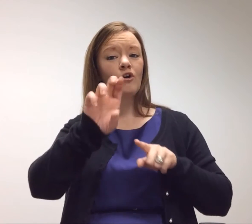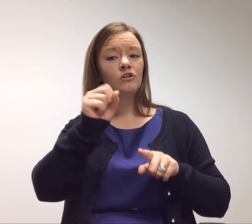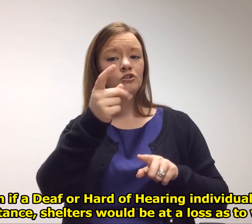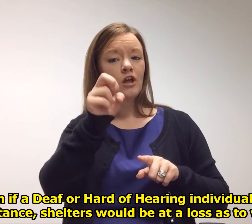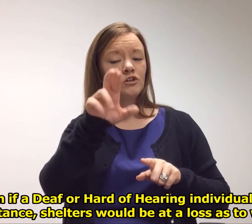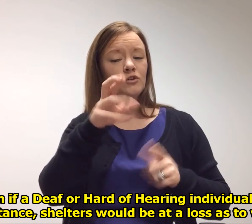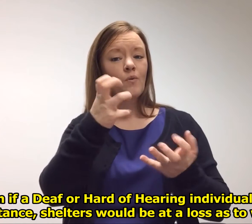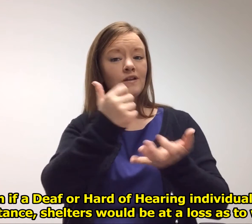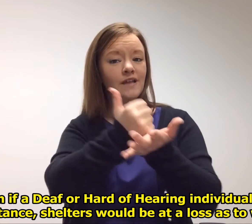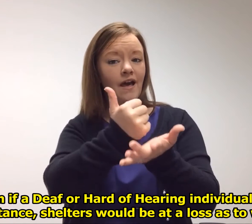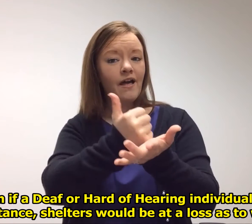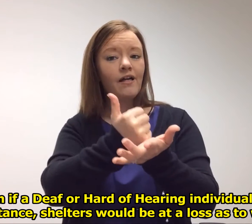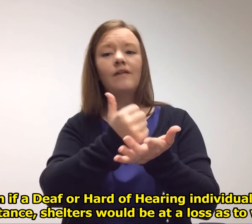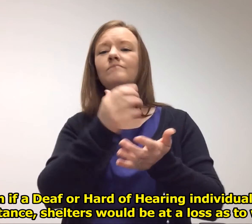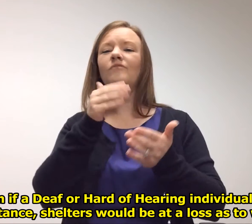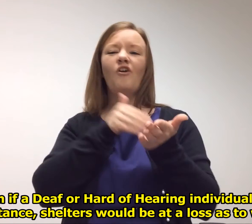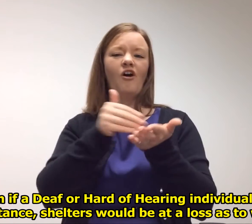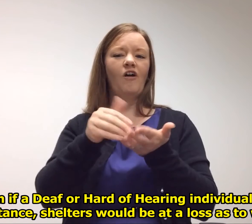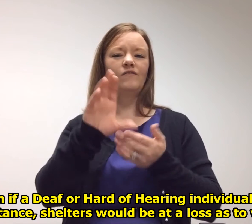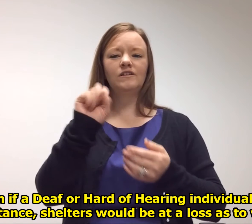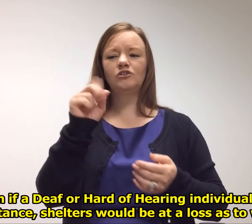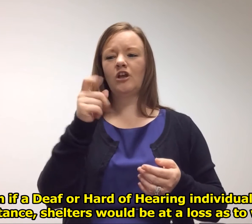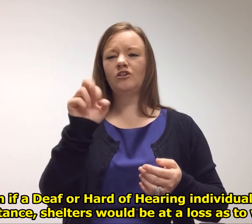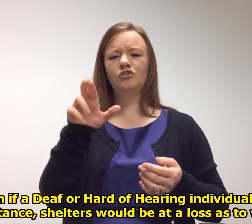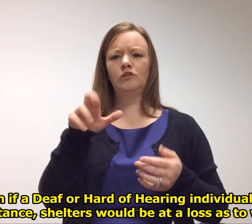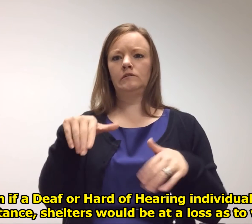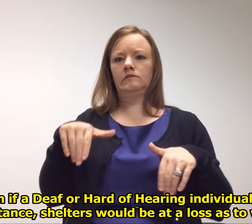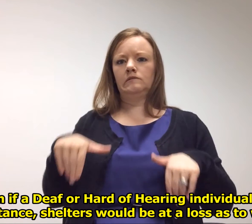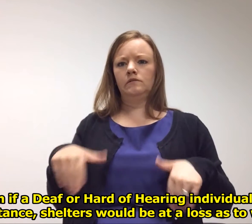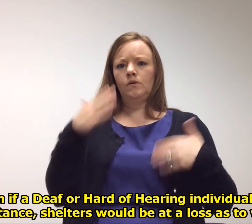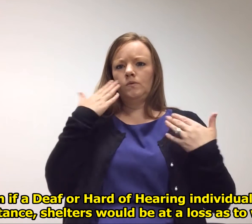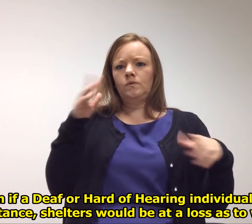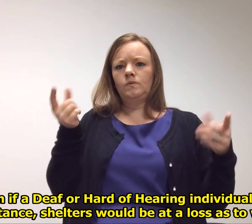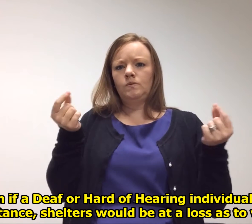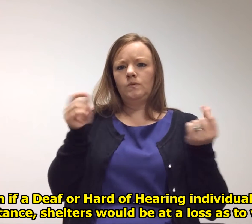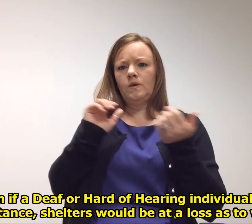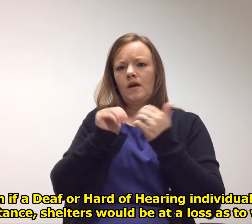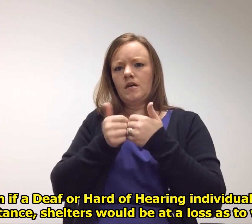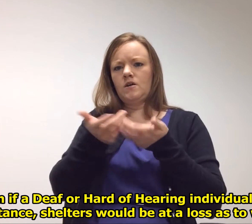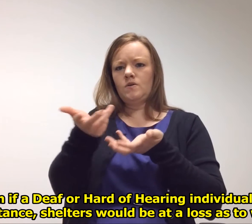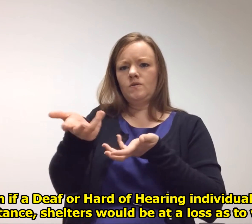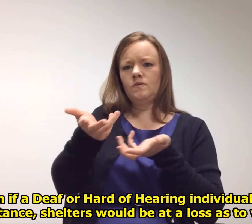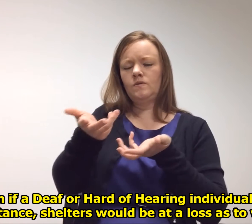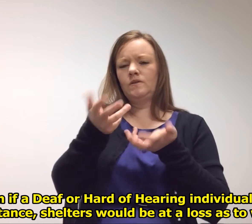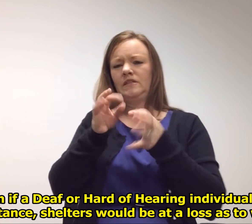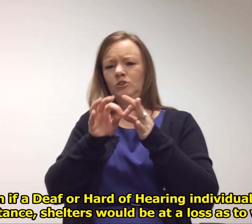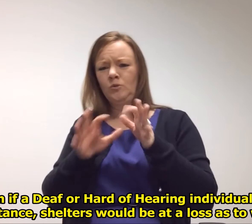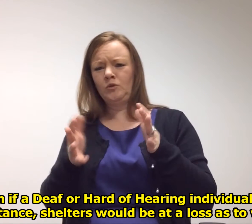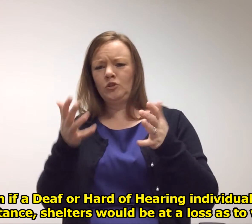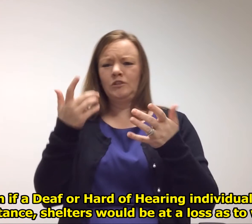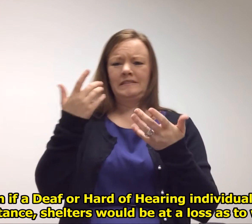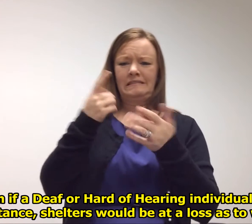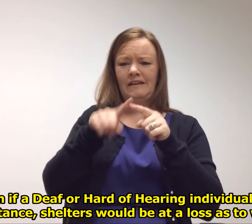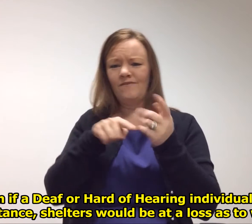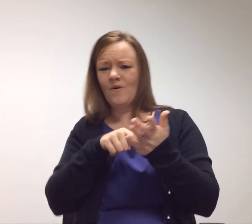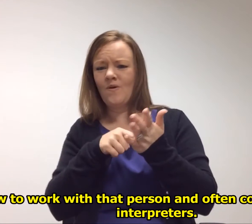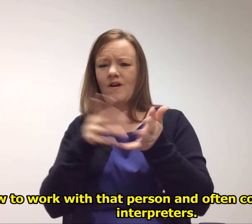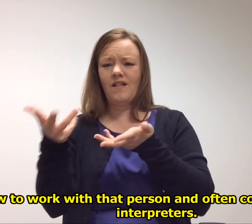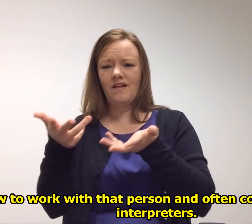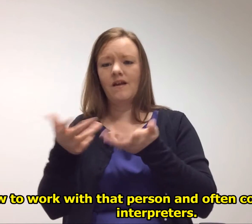Often, if a deaf or hard-of-hearing individual called to seek assistance, shelters would be at a loss as to what to do and how to work